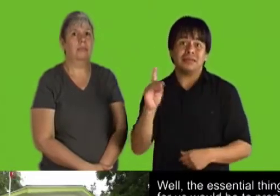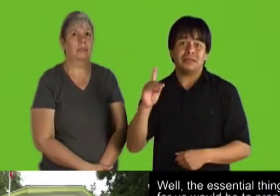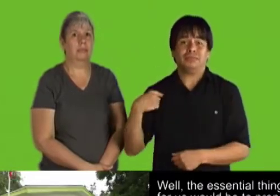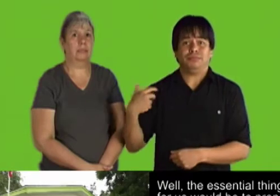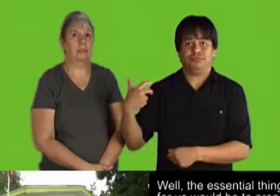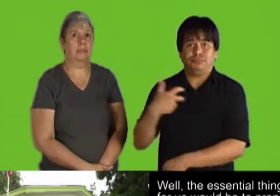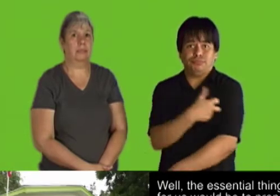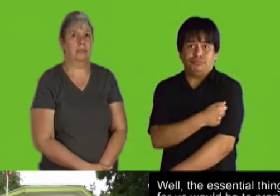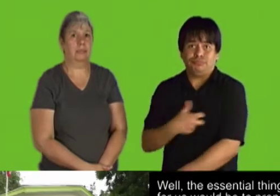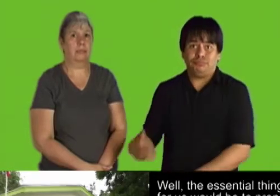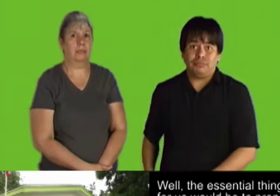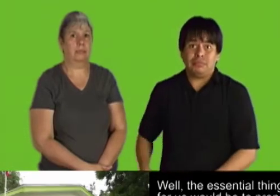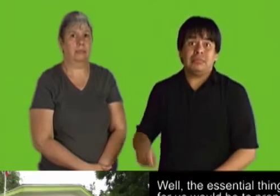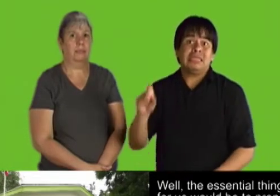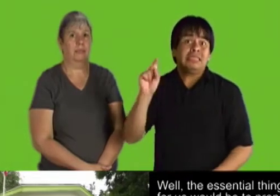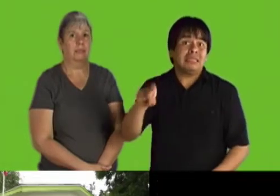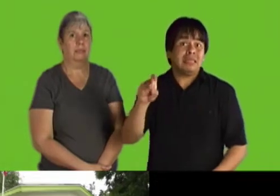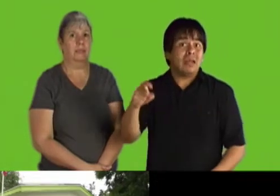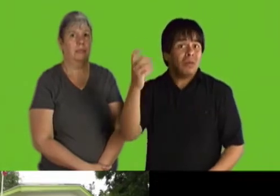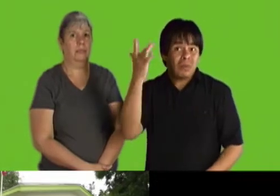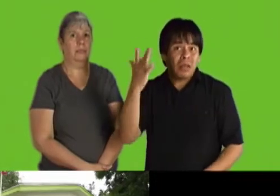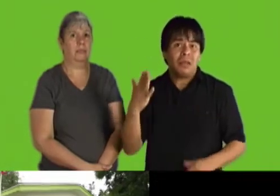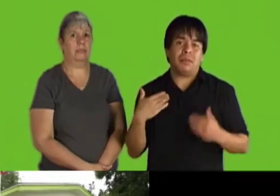and move ahead of time to higher ground.